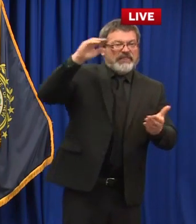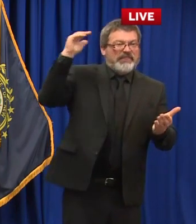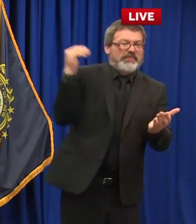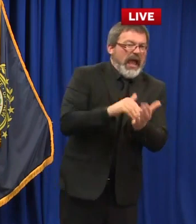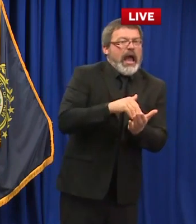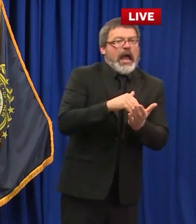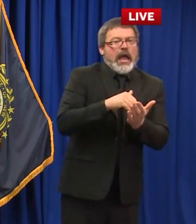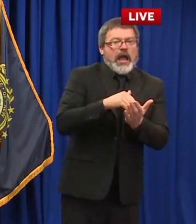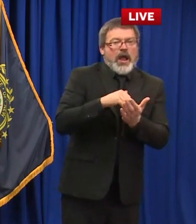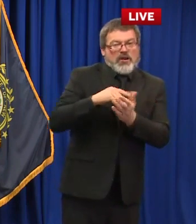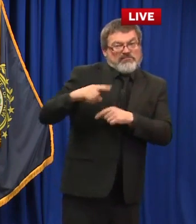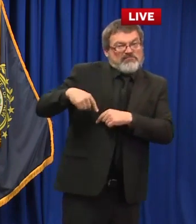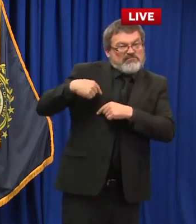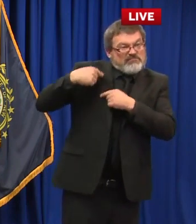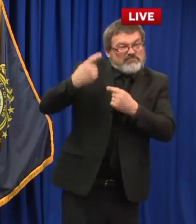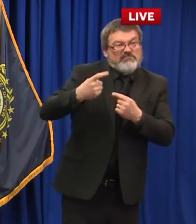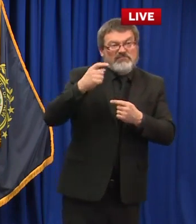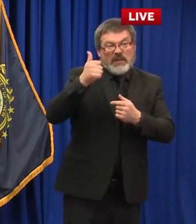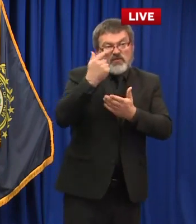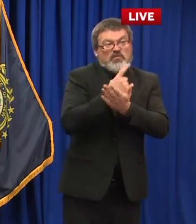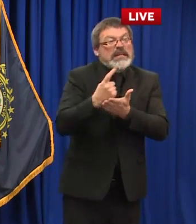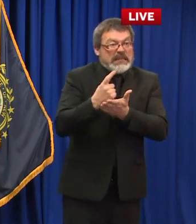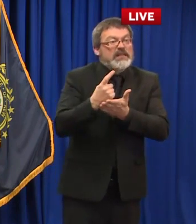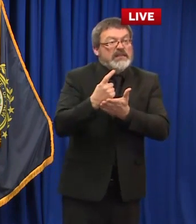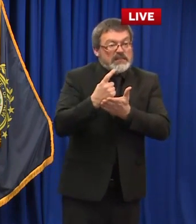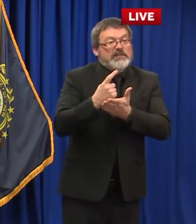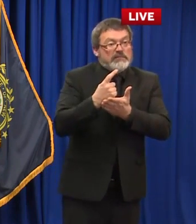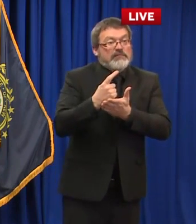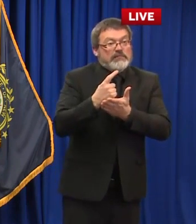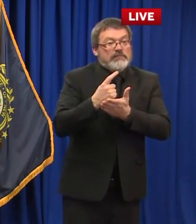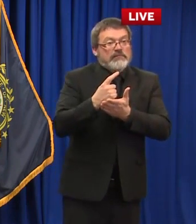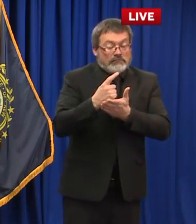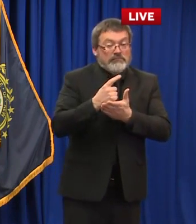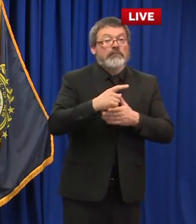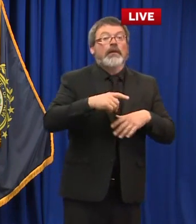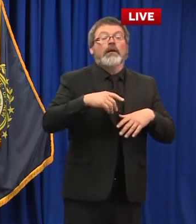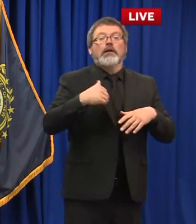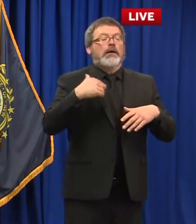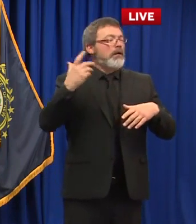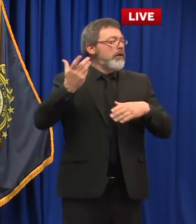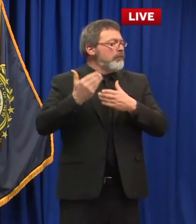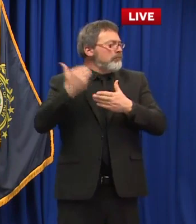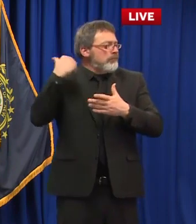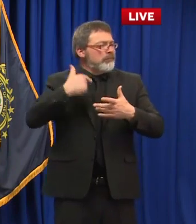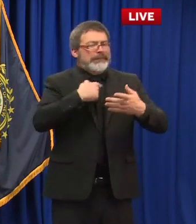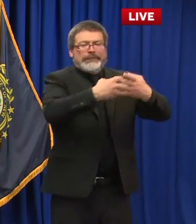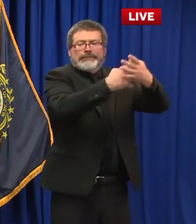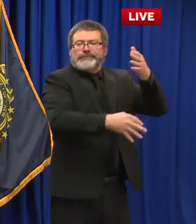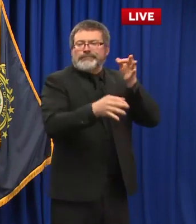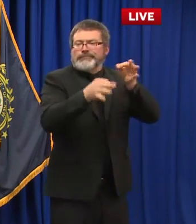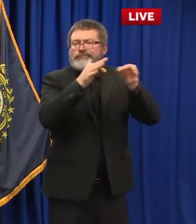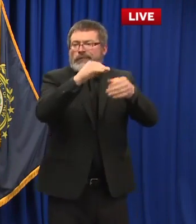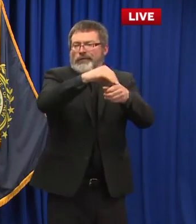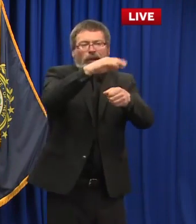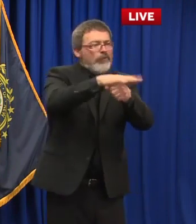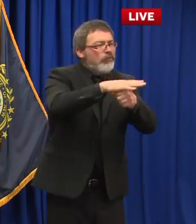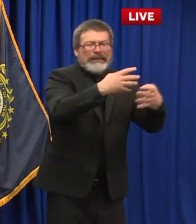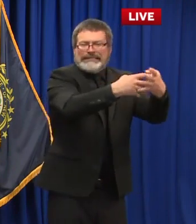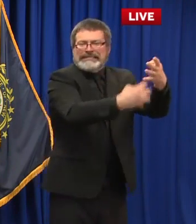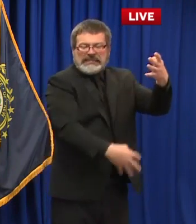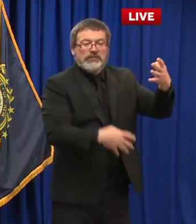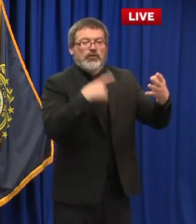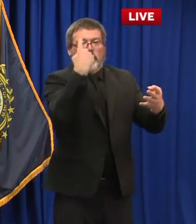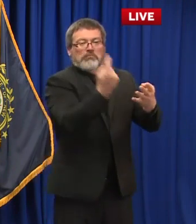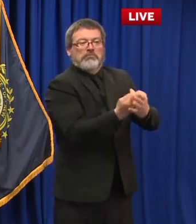Hill Nursing Home from our active outbreak list. They have completed their testing and the time frame to come off that